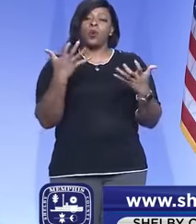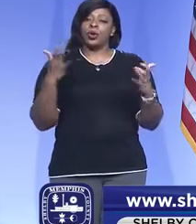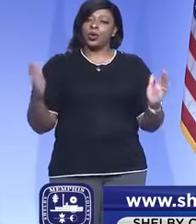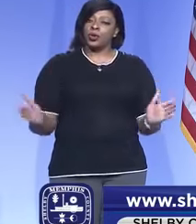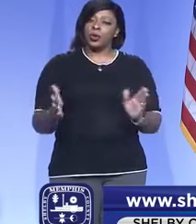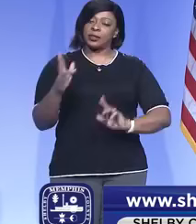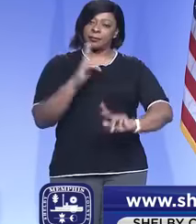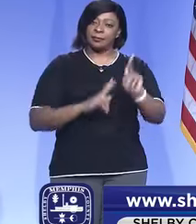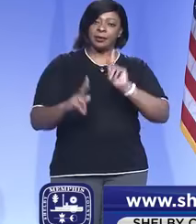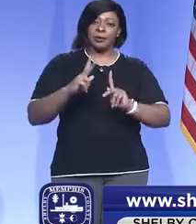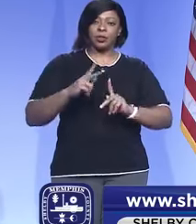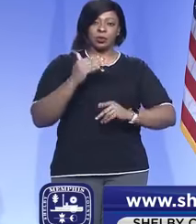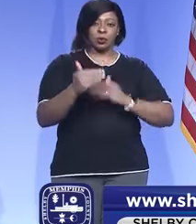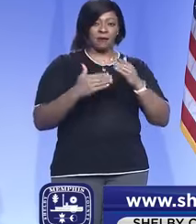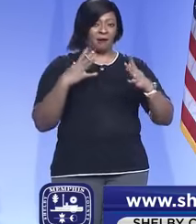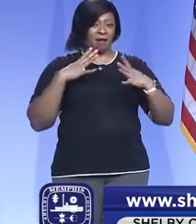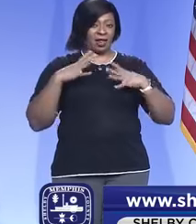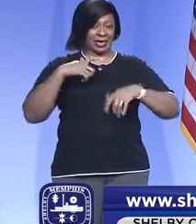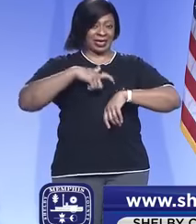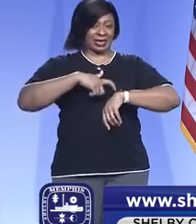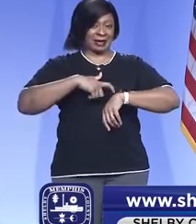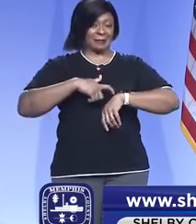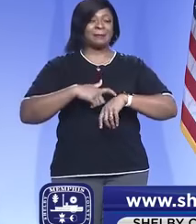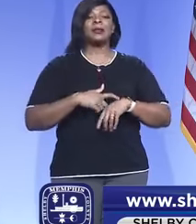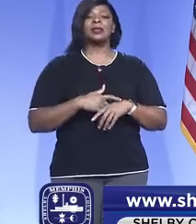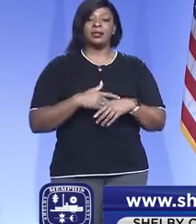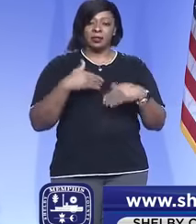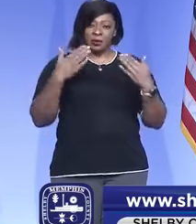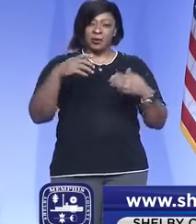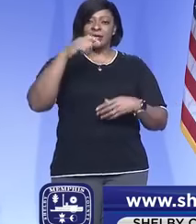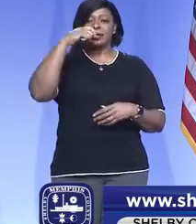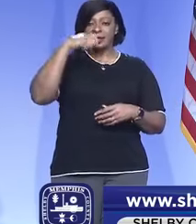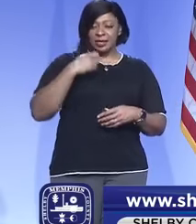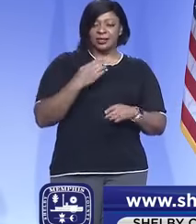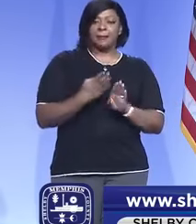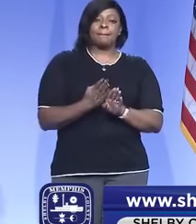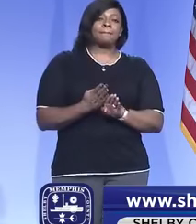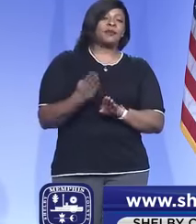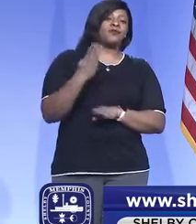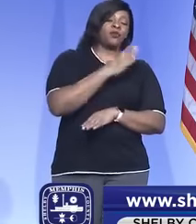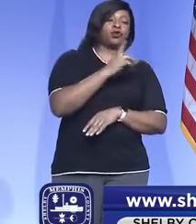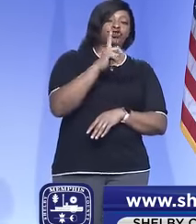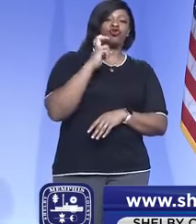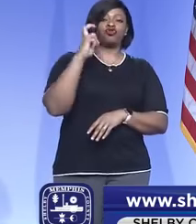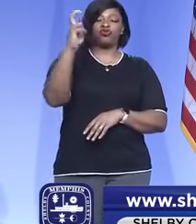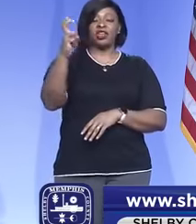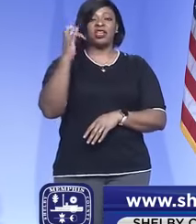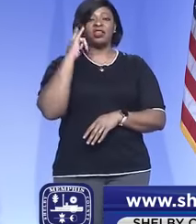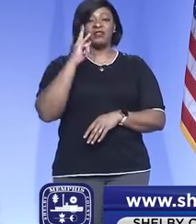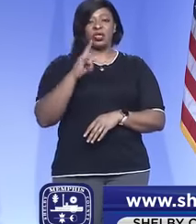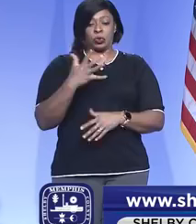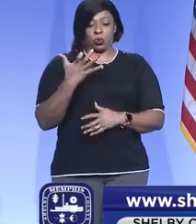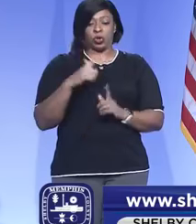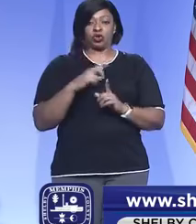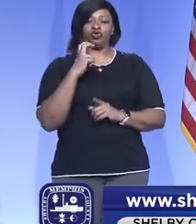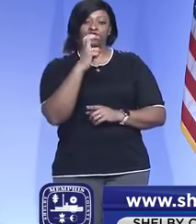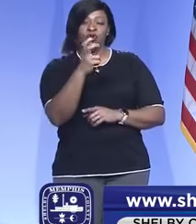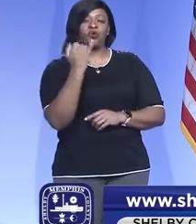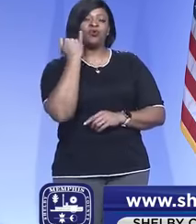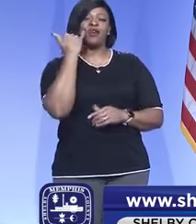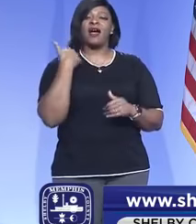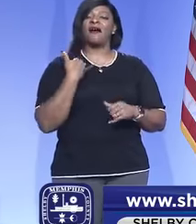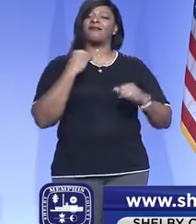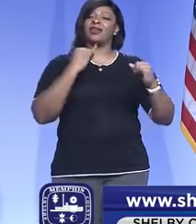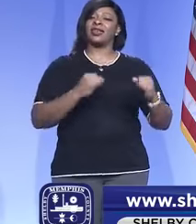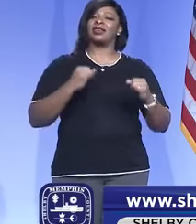encouraging people as you go into the holiday season to get tested before you travel, if you choose to travel, or if you're having